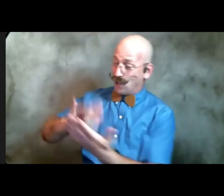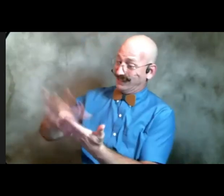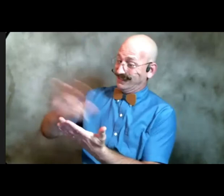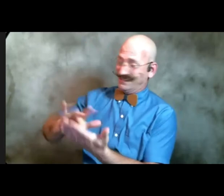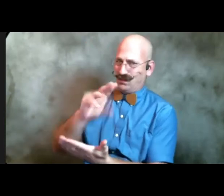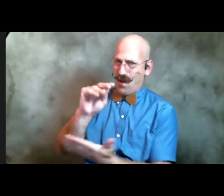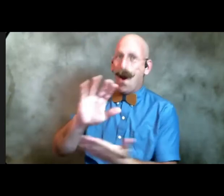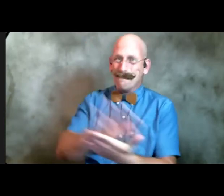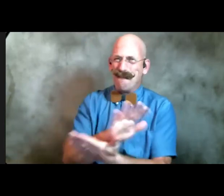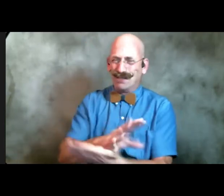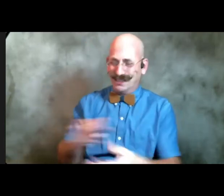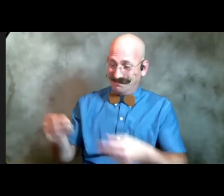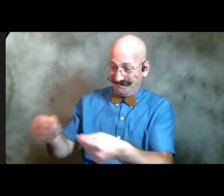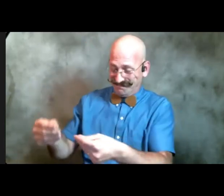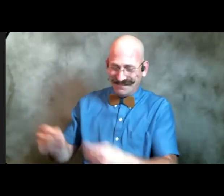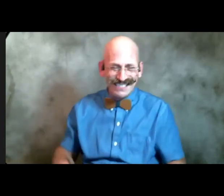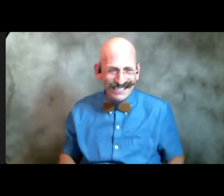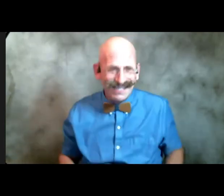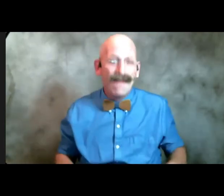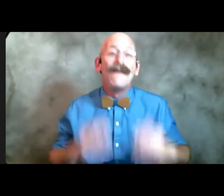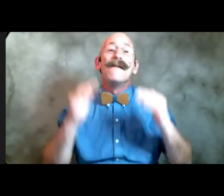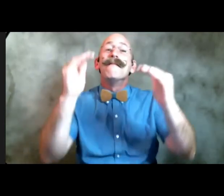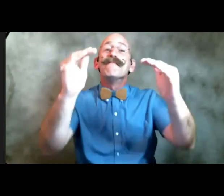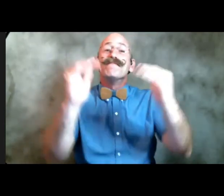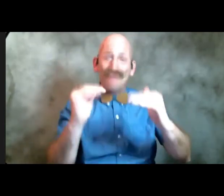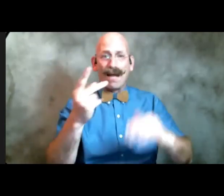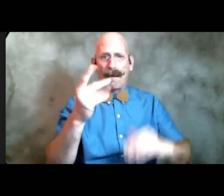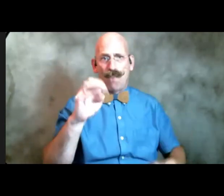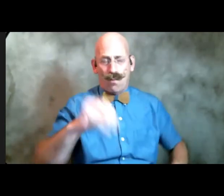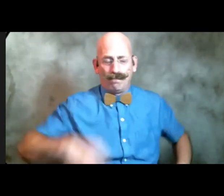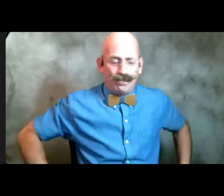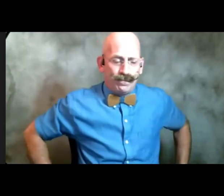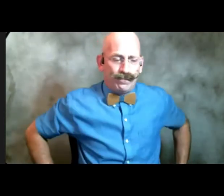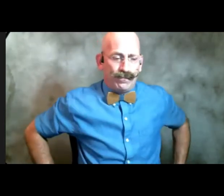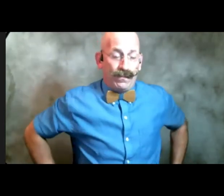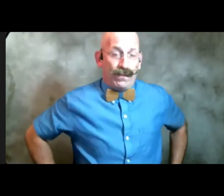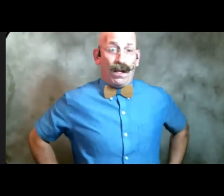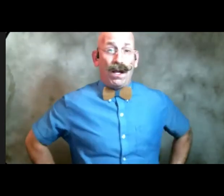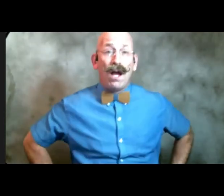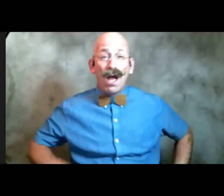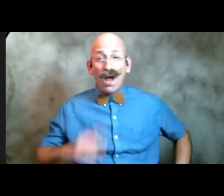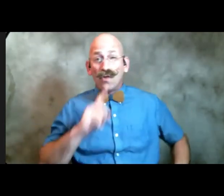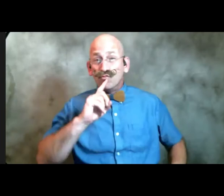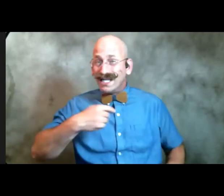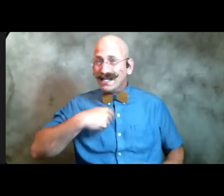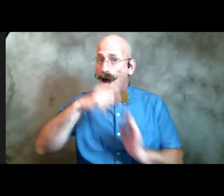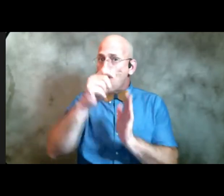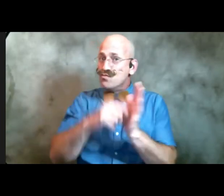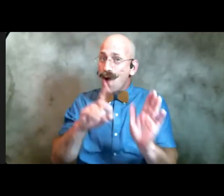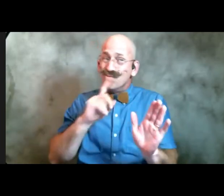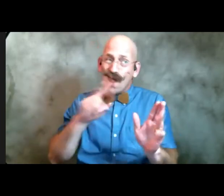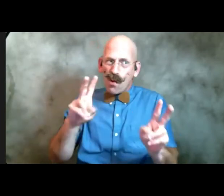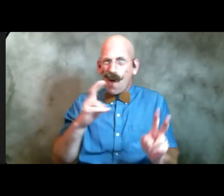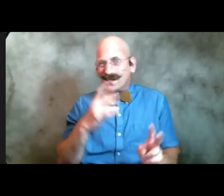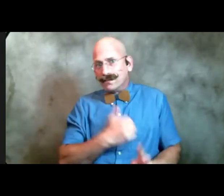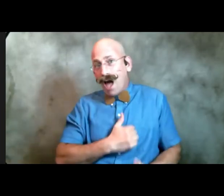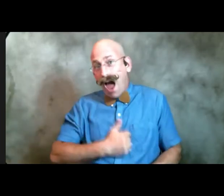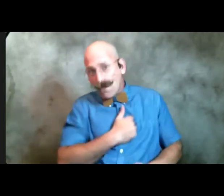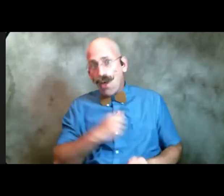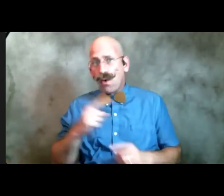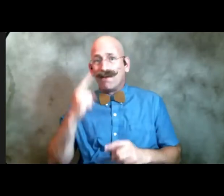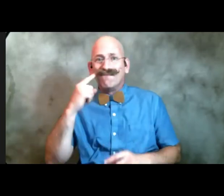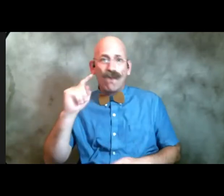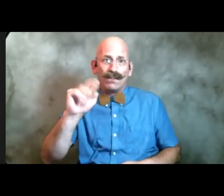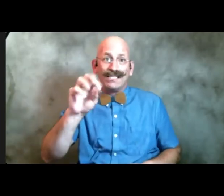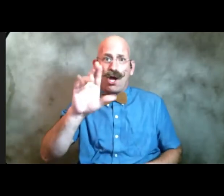this next poem actually uh got written as an apology to terry a lot of you know terry because i'm